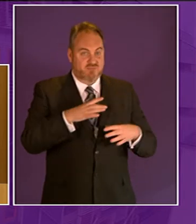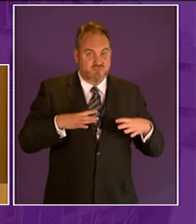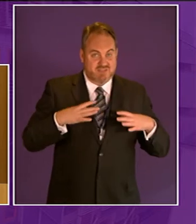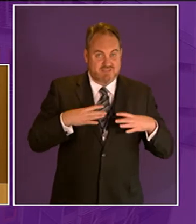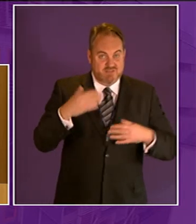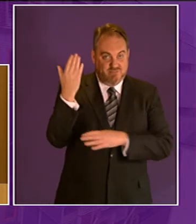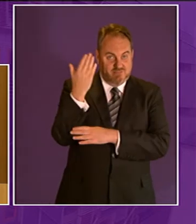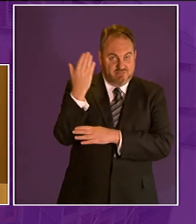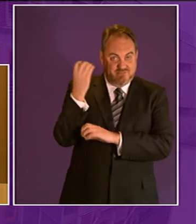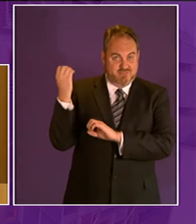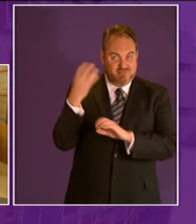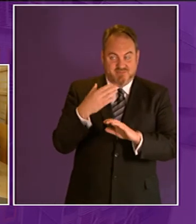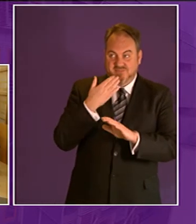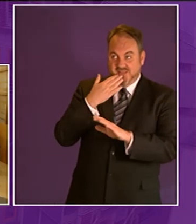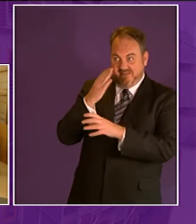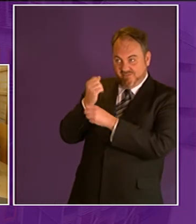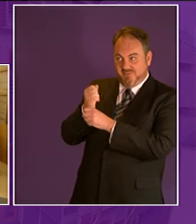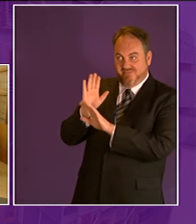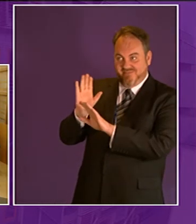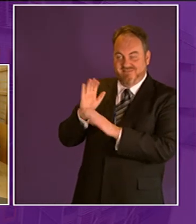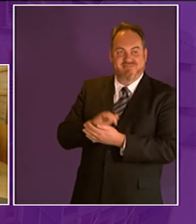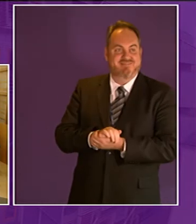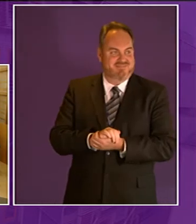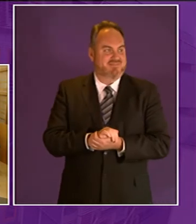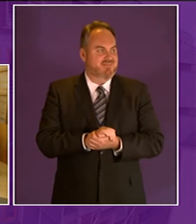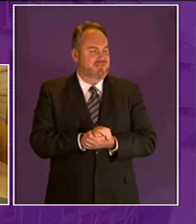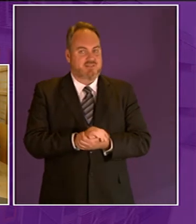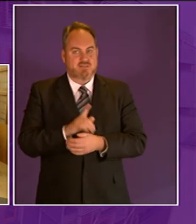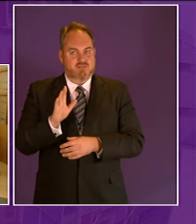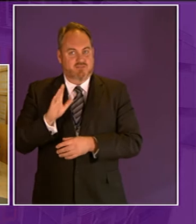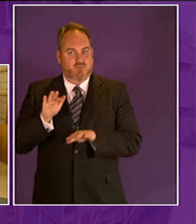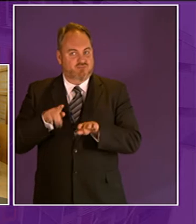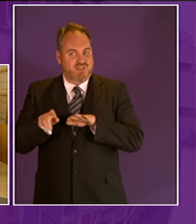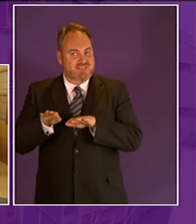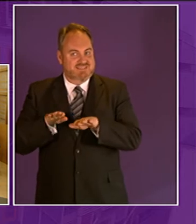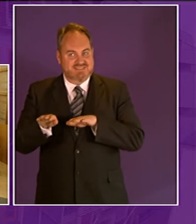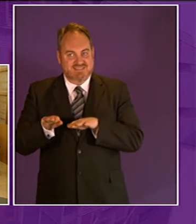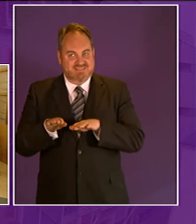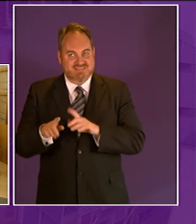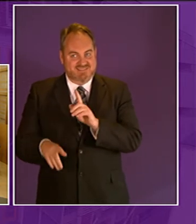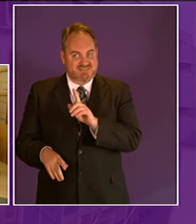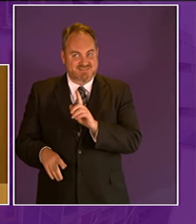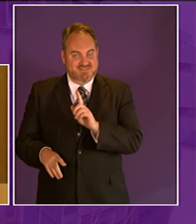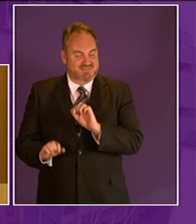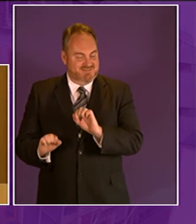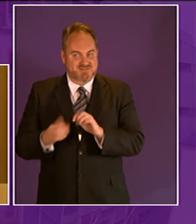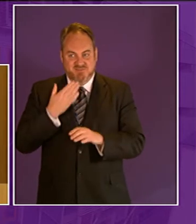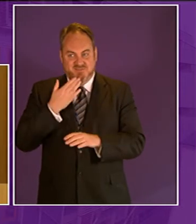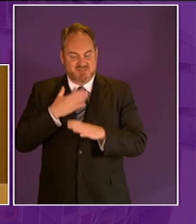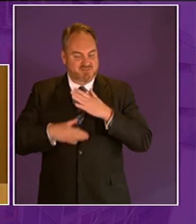get you're not you're not the starting blocks now this